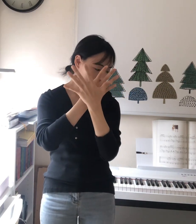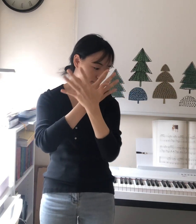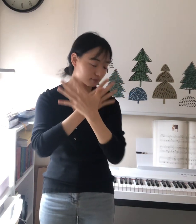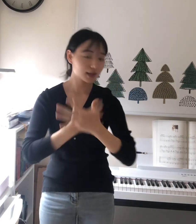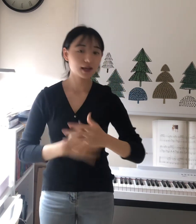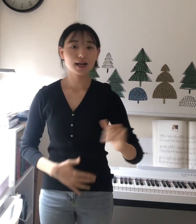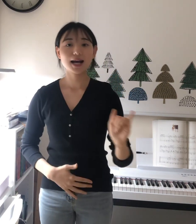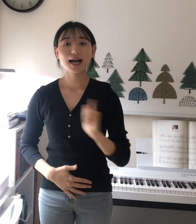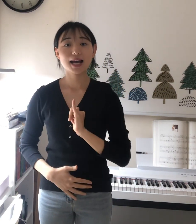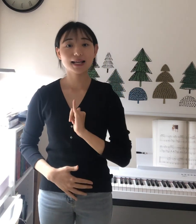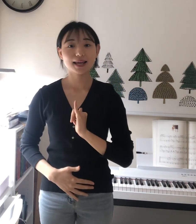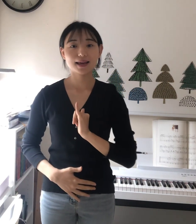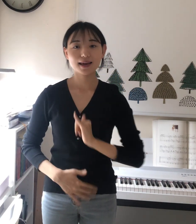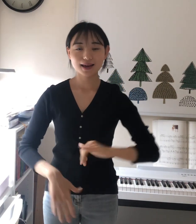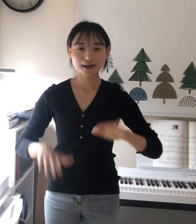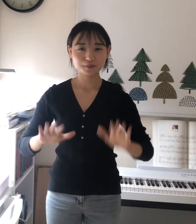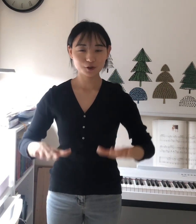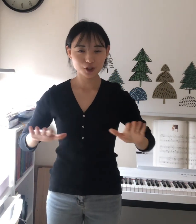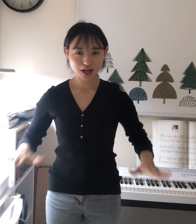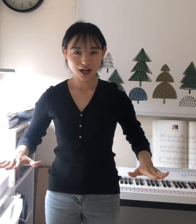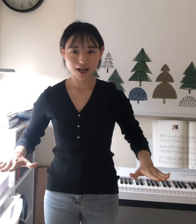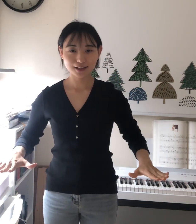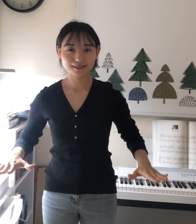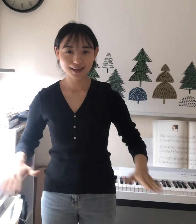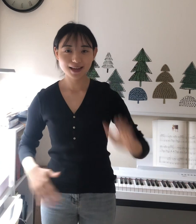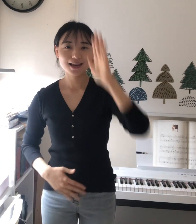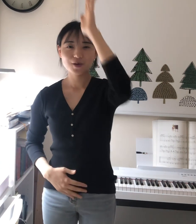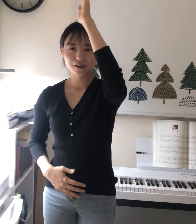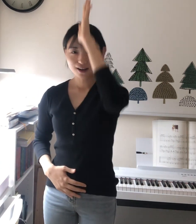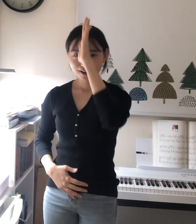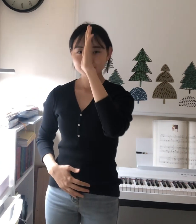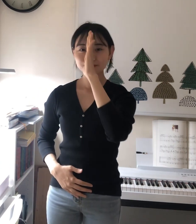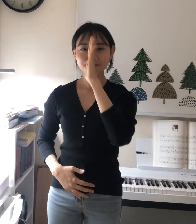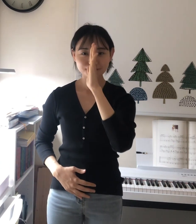I am a child of God